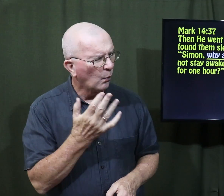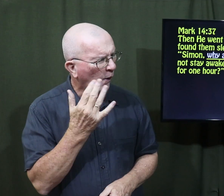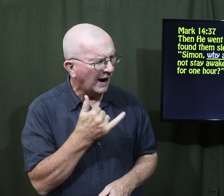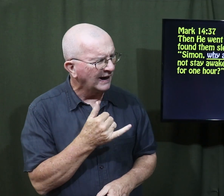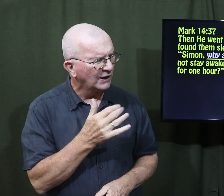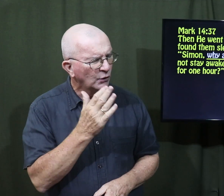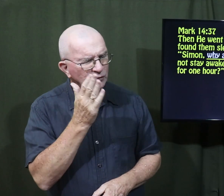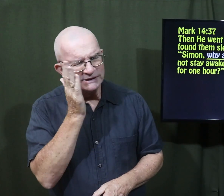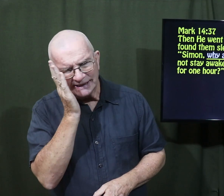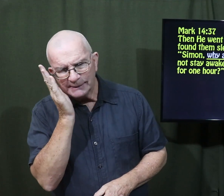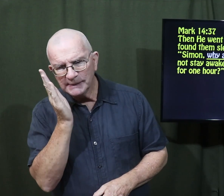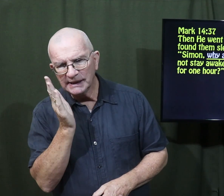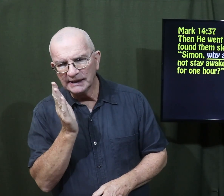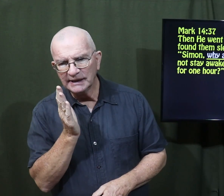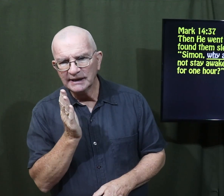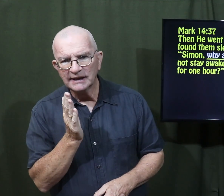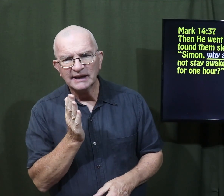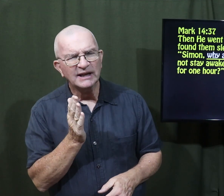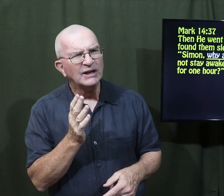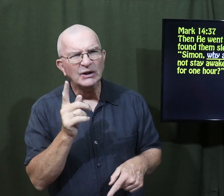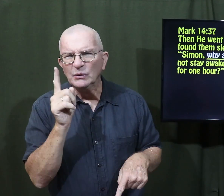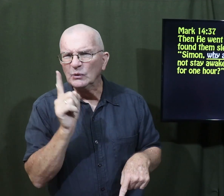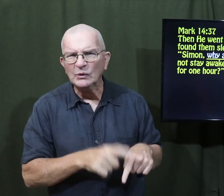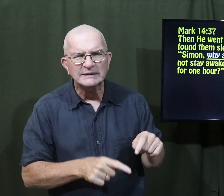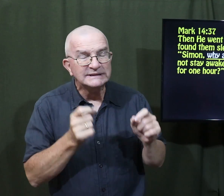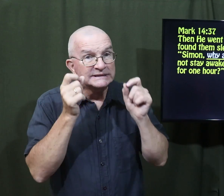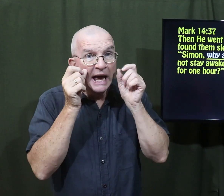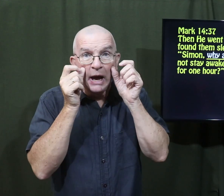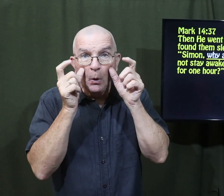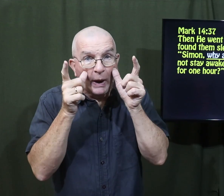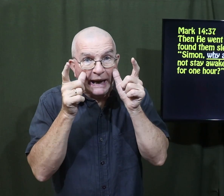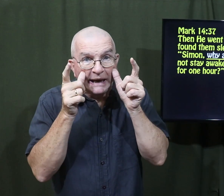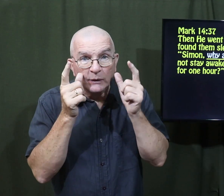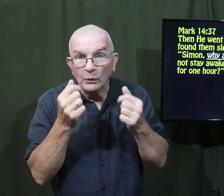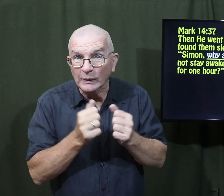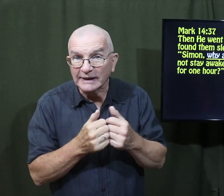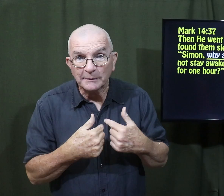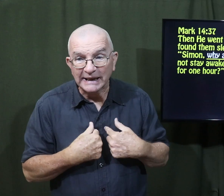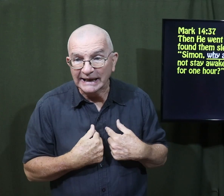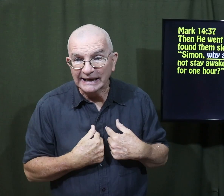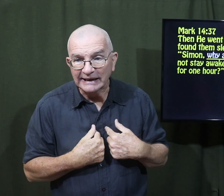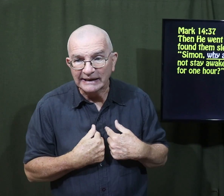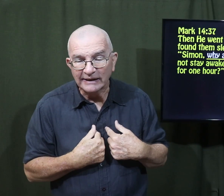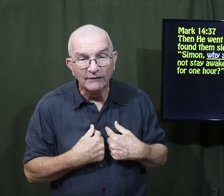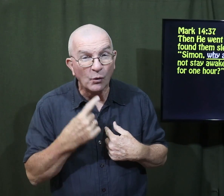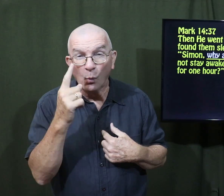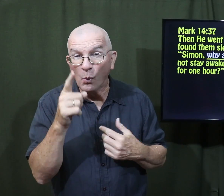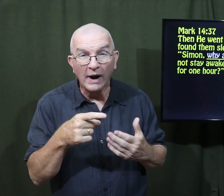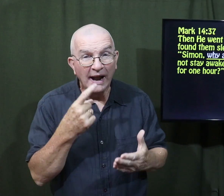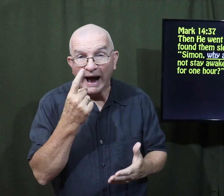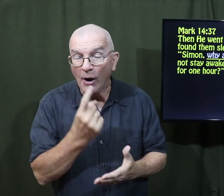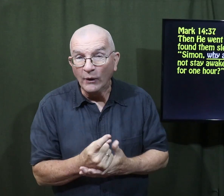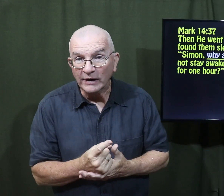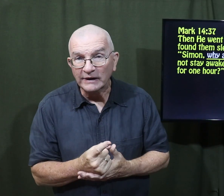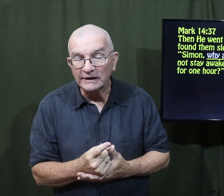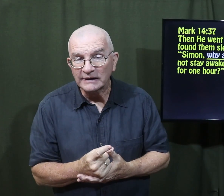why are you sleeping? Could you not stay awake with me for one hour?